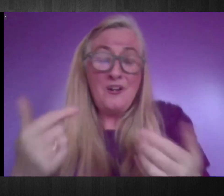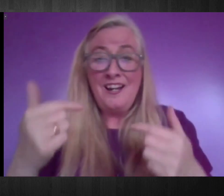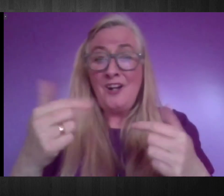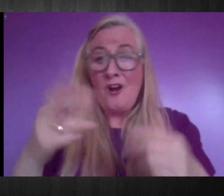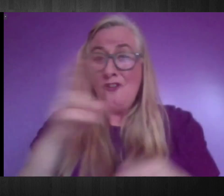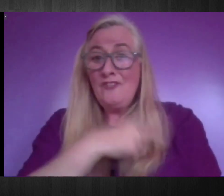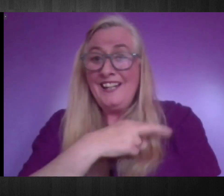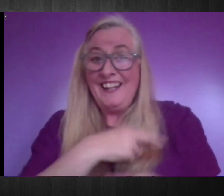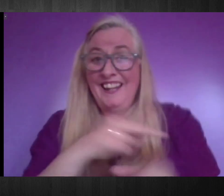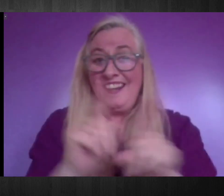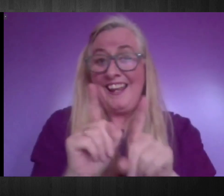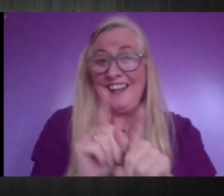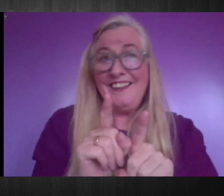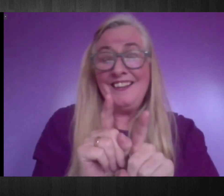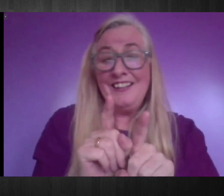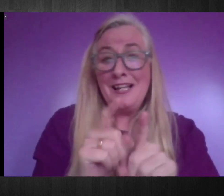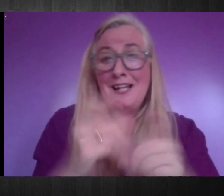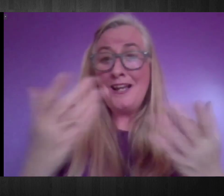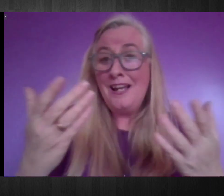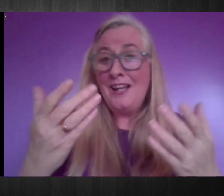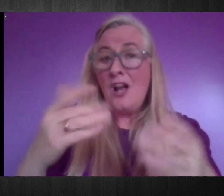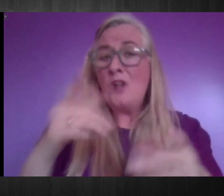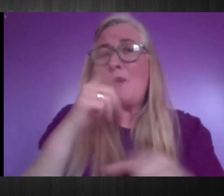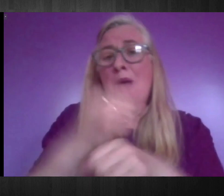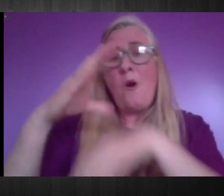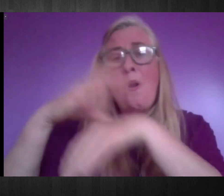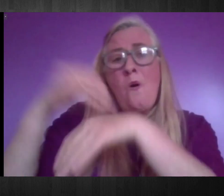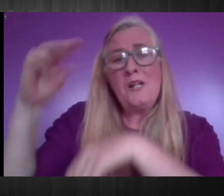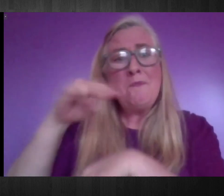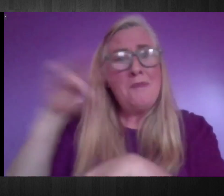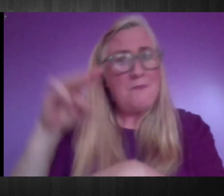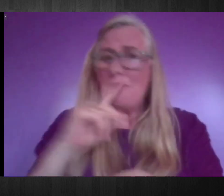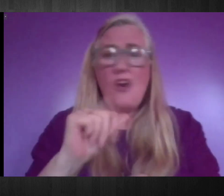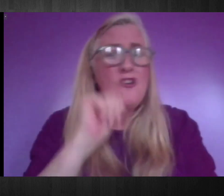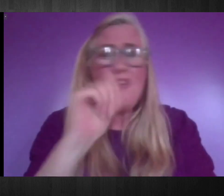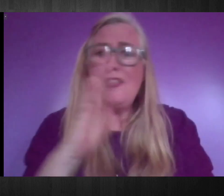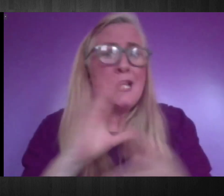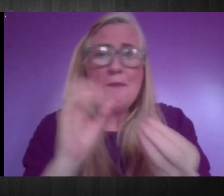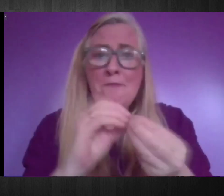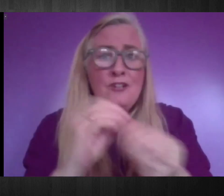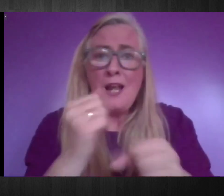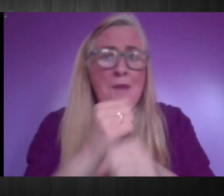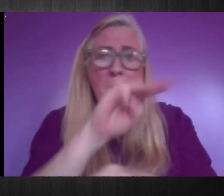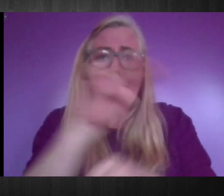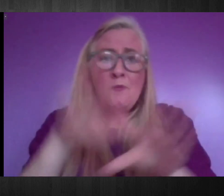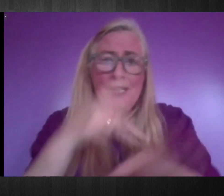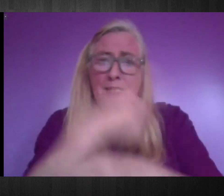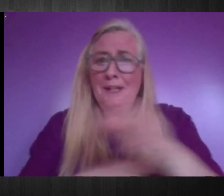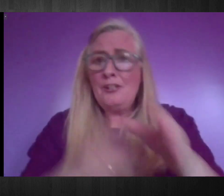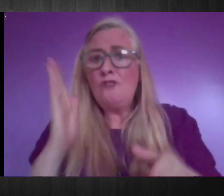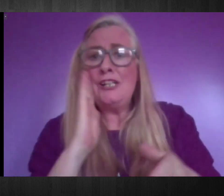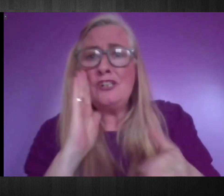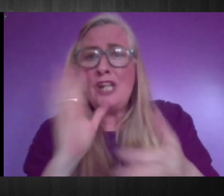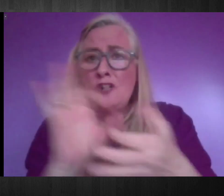old, the senior citizens, but there was no mention of people living in residential with disability. And that time that we were